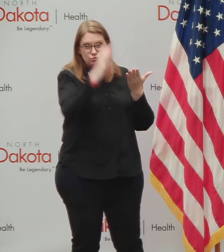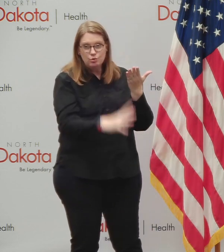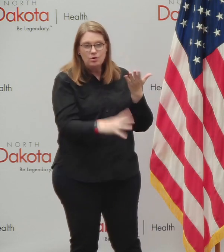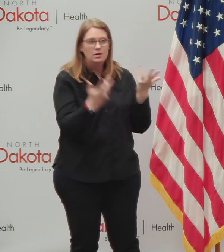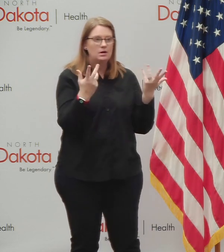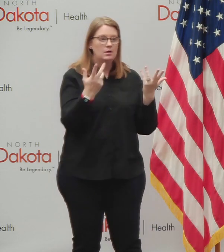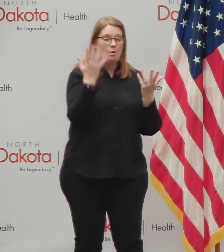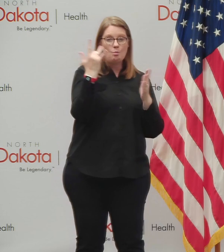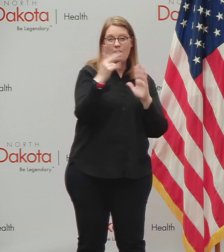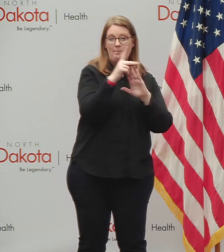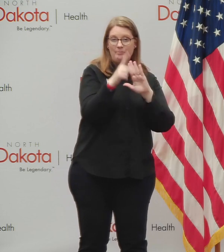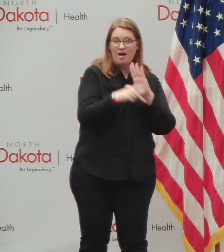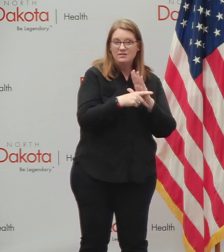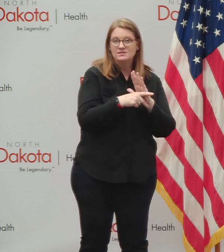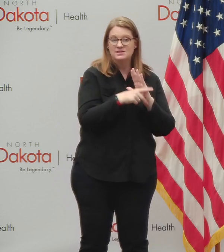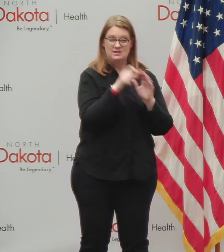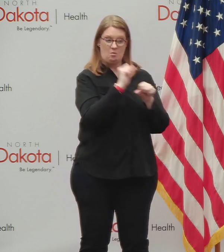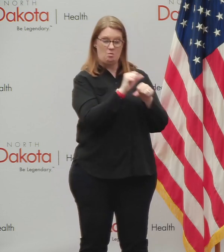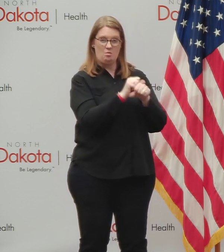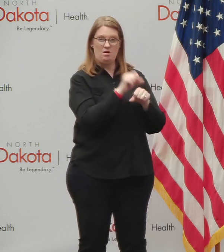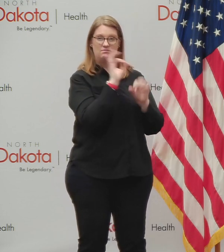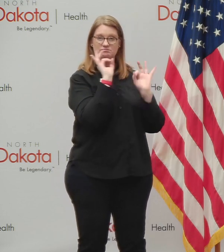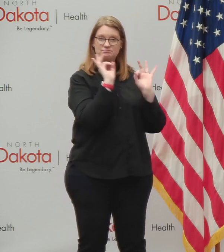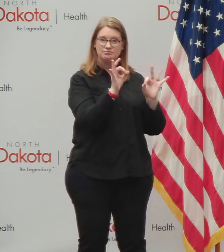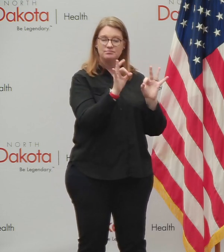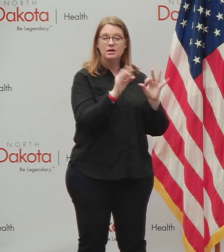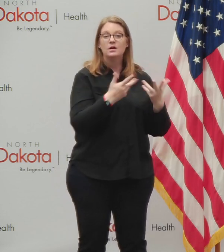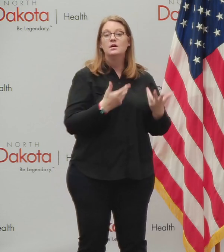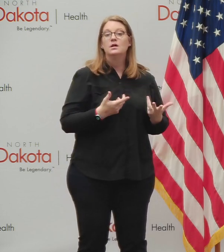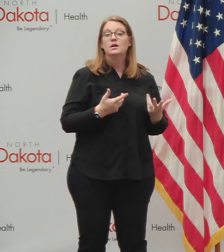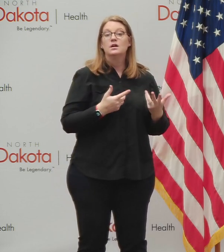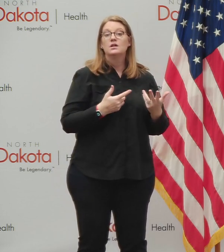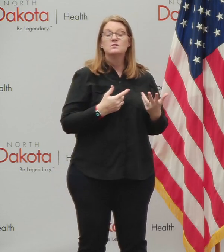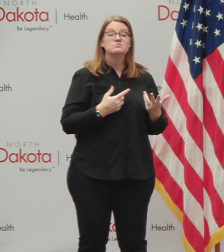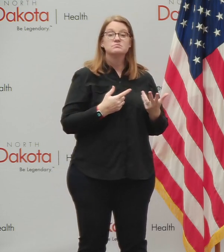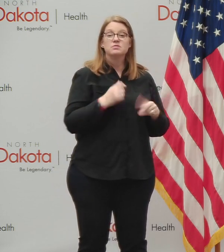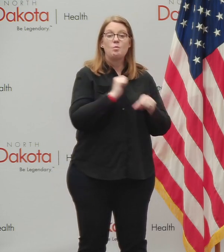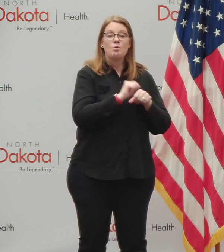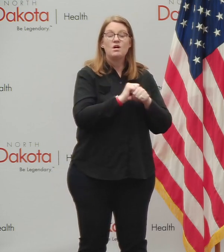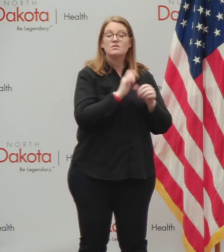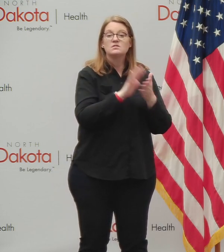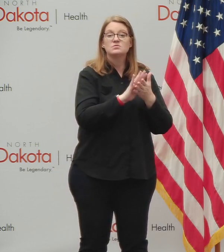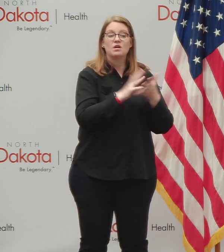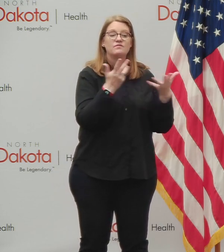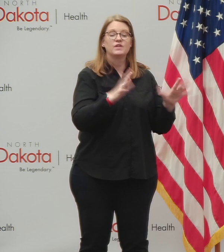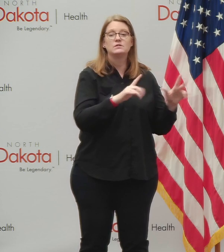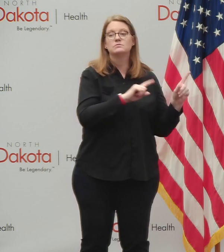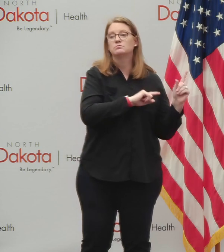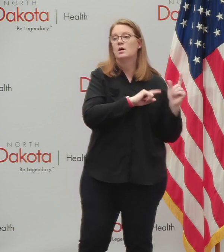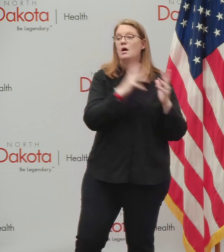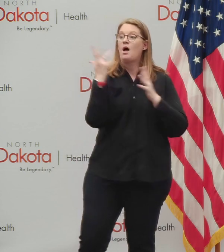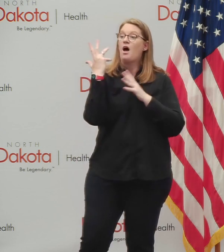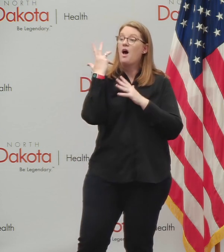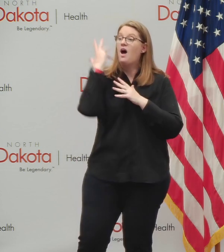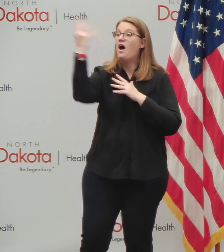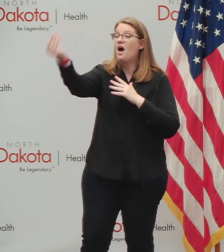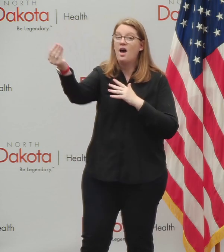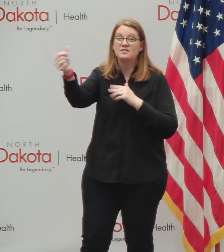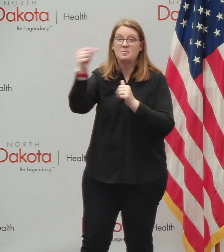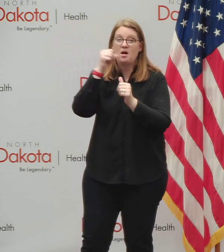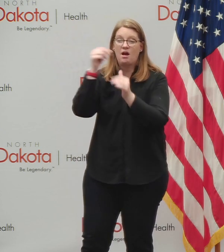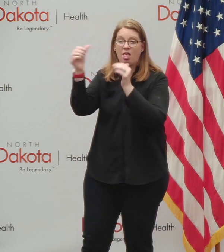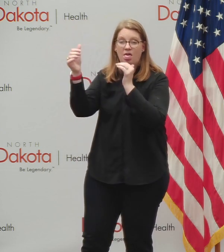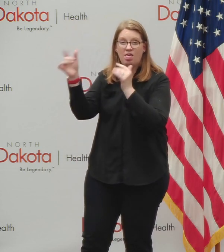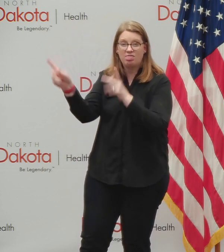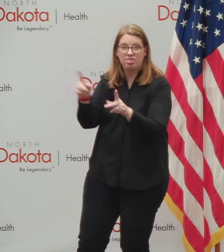policies at work about mask wearing and distancing, but then the minute I leave my school or my work, and then I head out for my social life. I